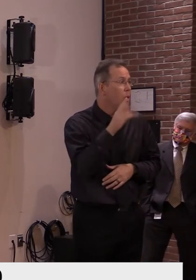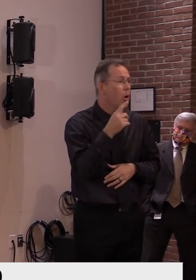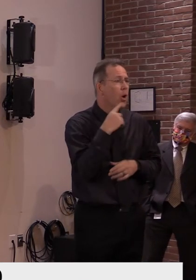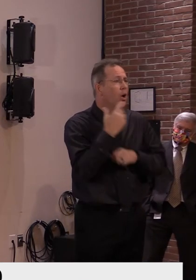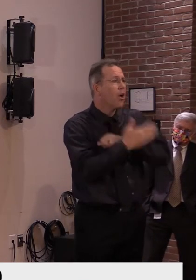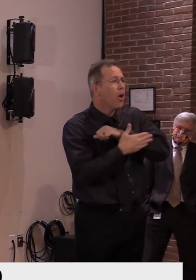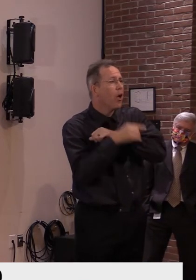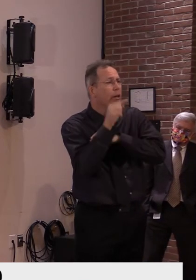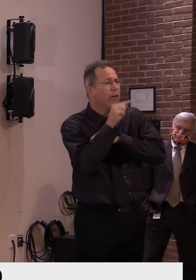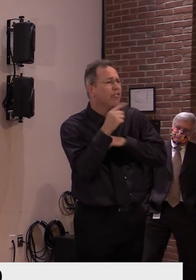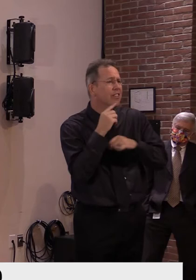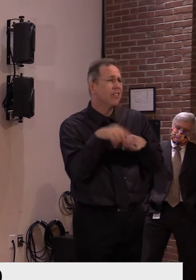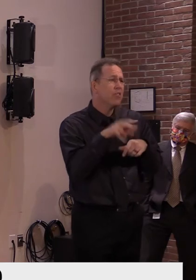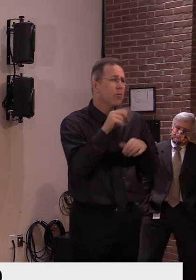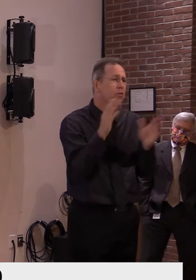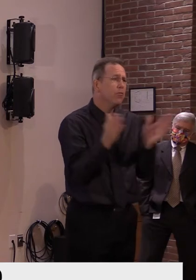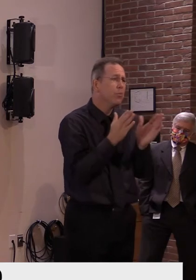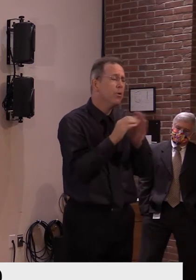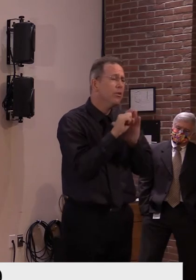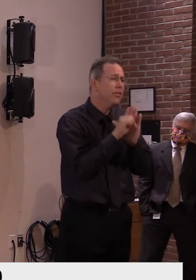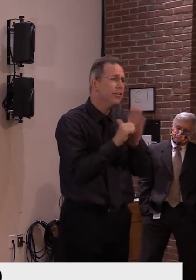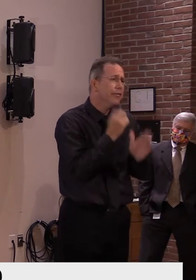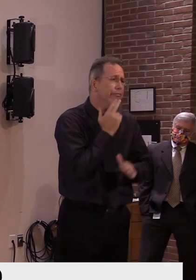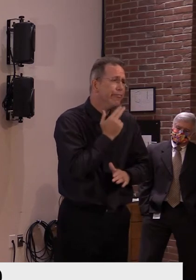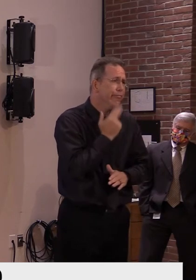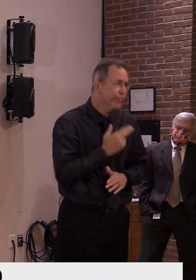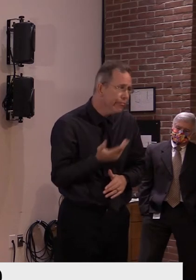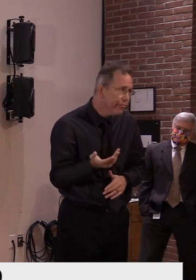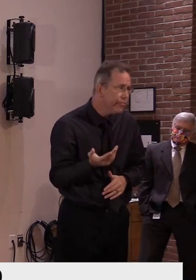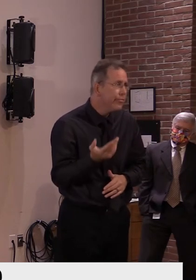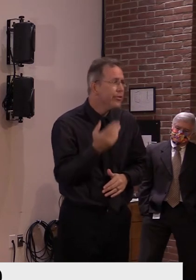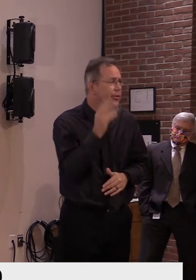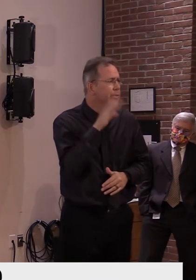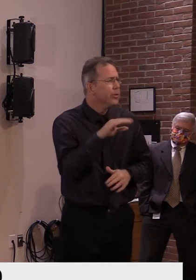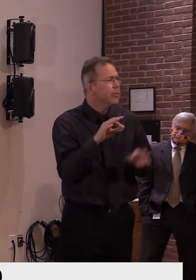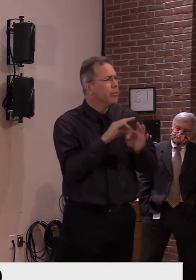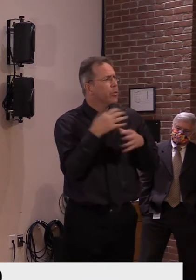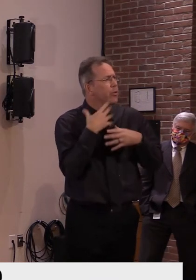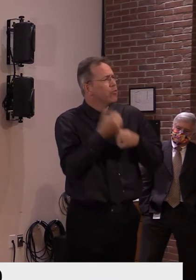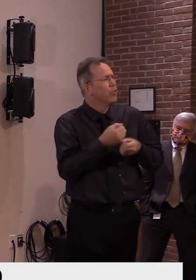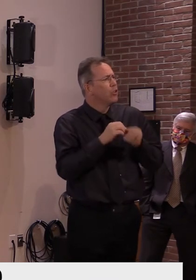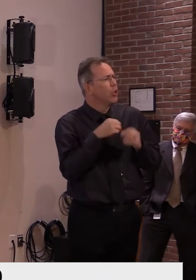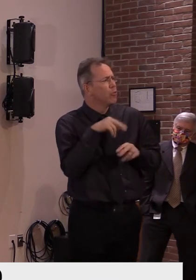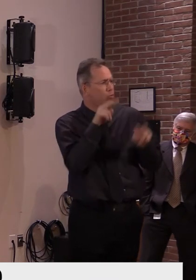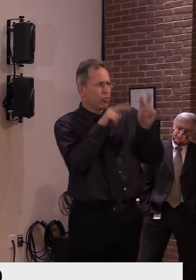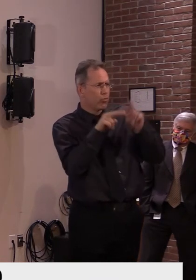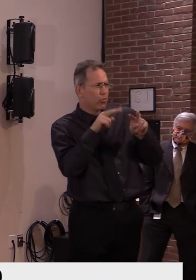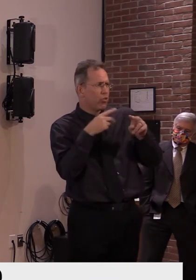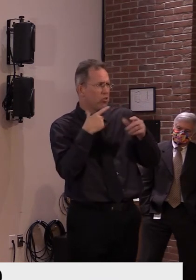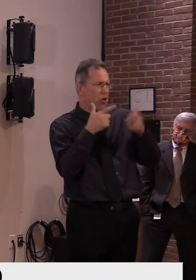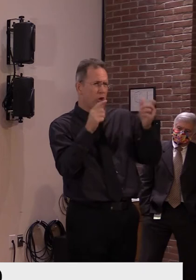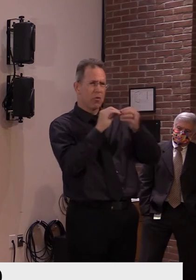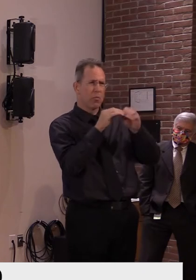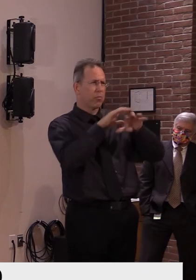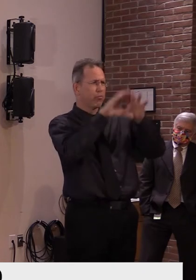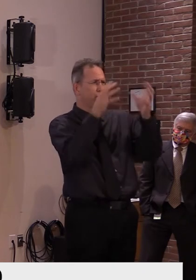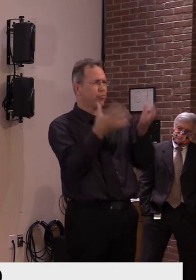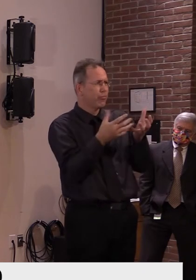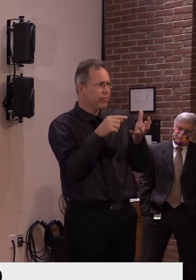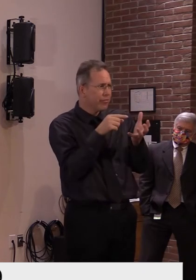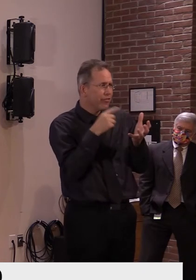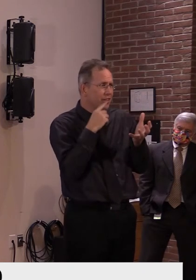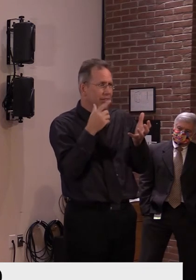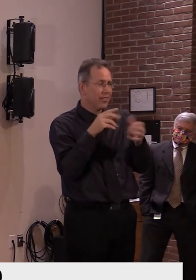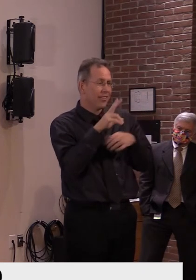in it because, you know, of the statewide population. But when you get down to a county by county forecast approach, it just becomes less reliable because of the,